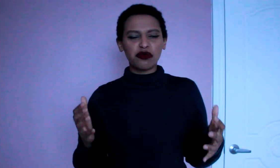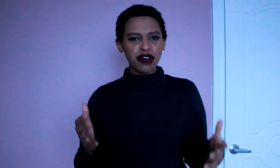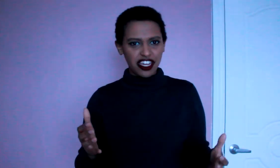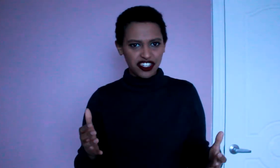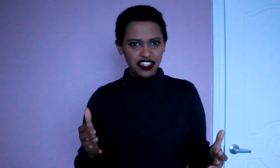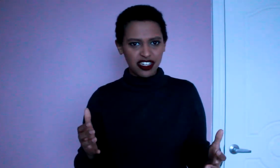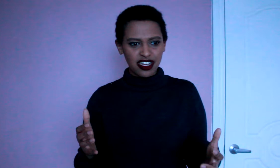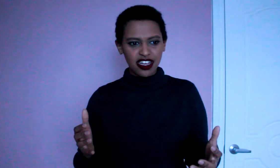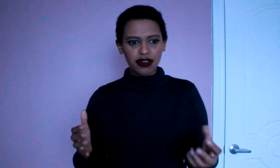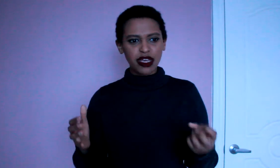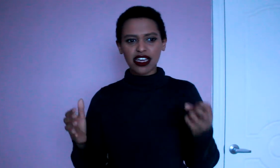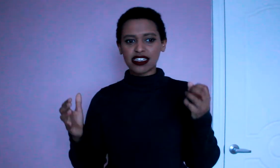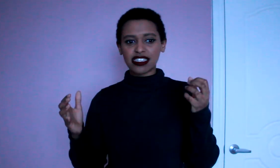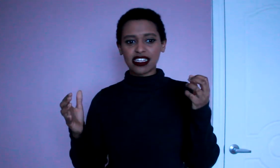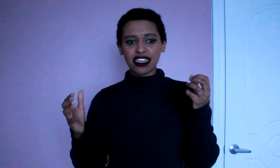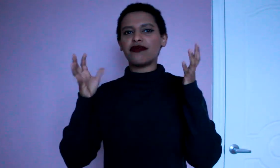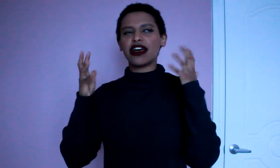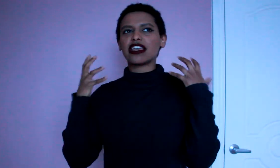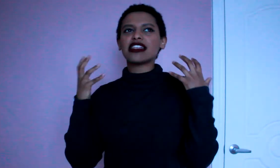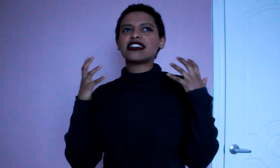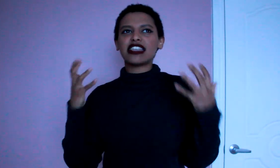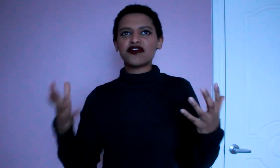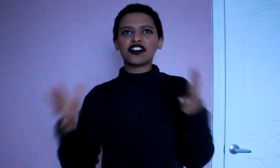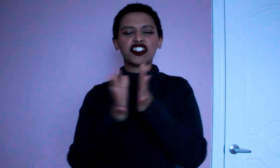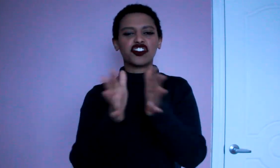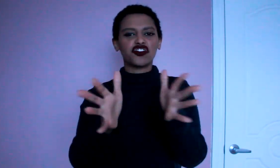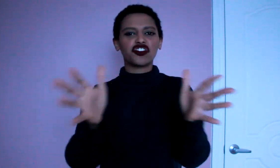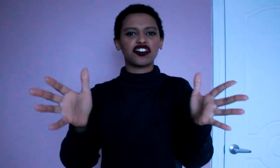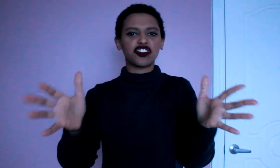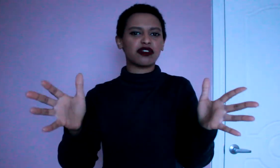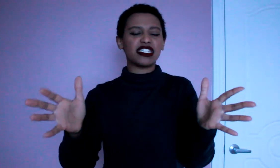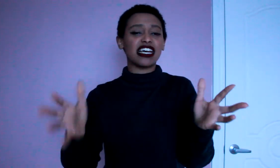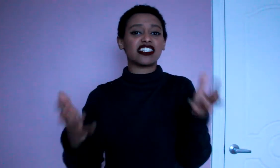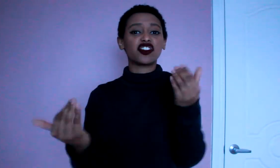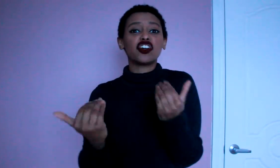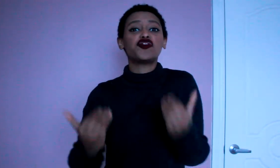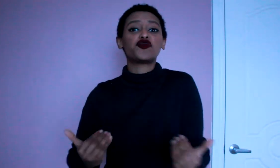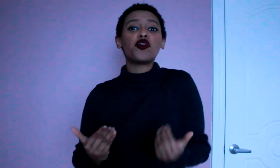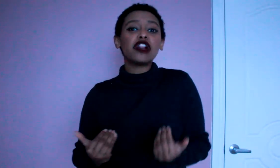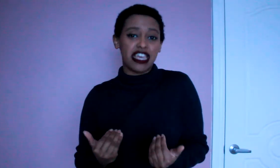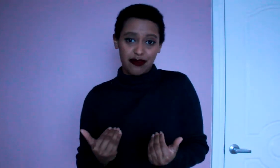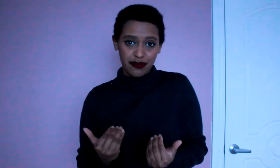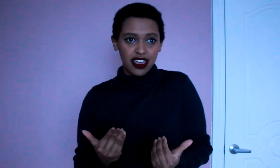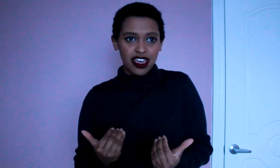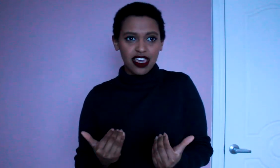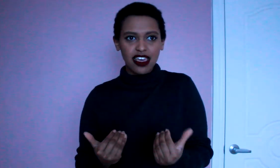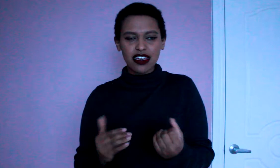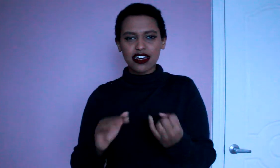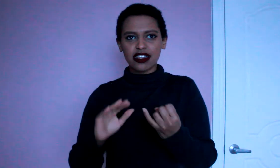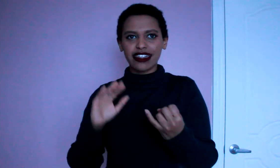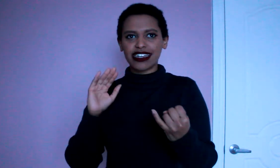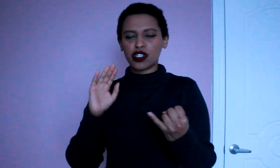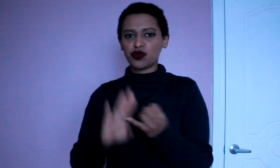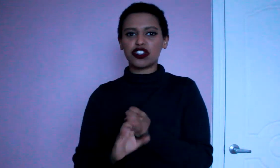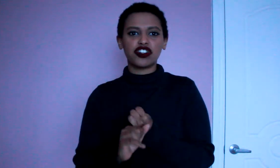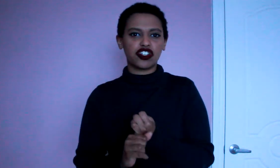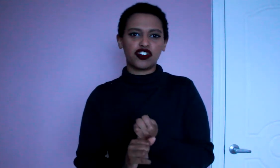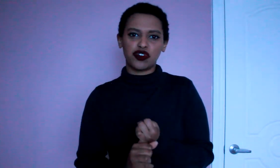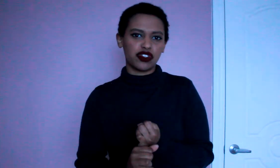much because he had several external circumstances control him he let splinter control so